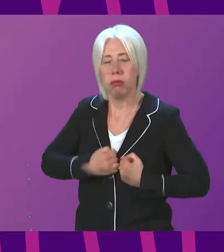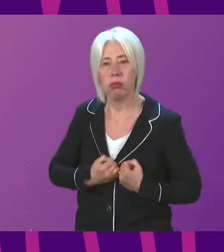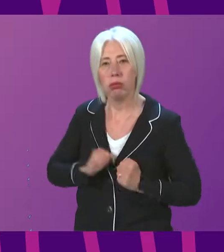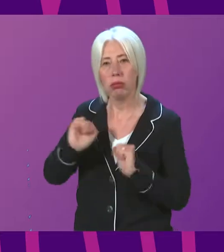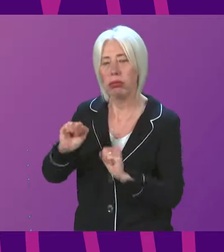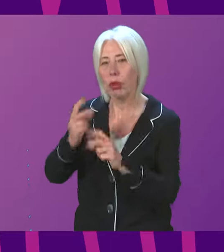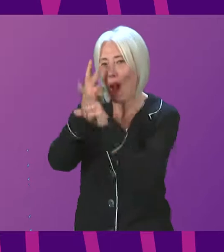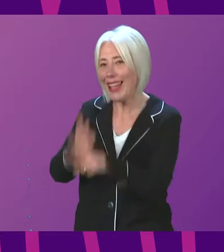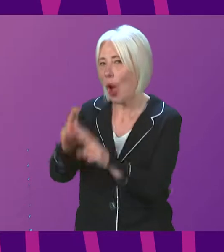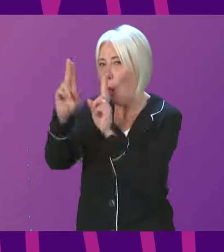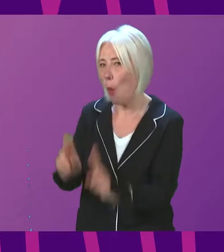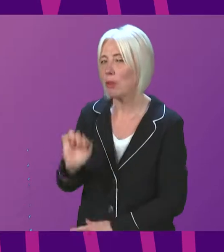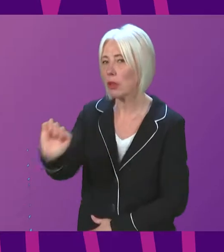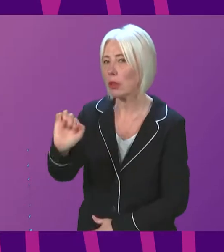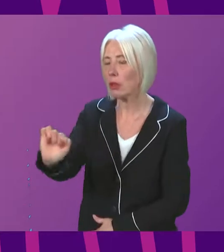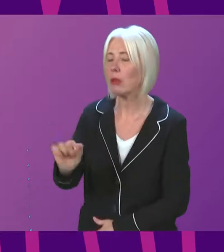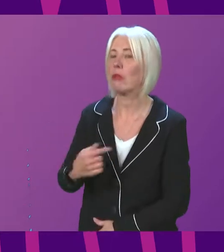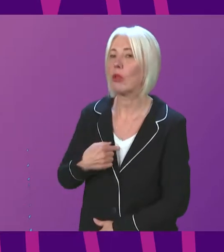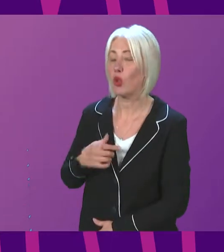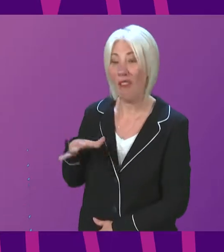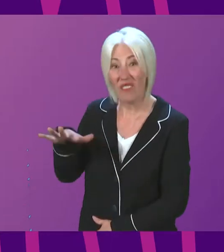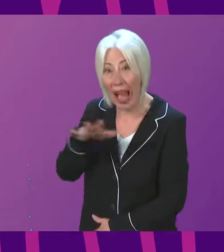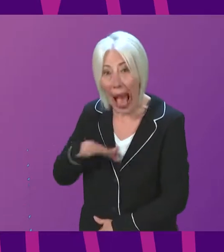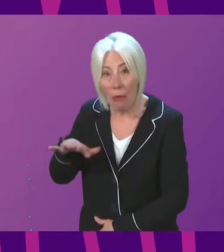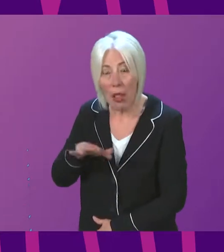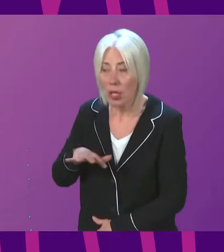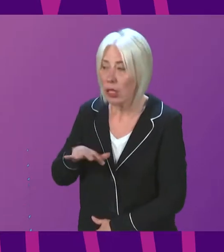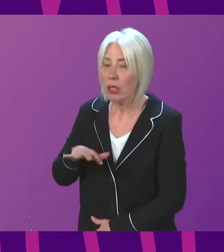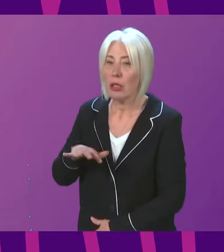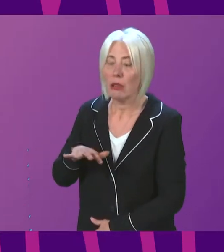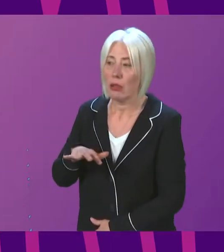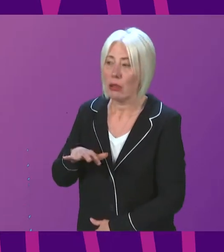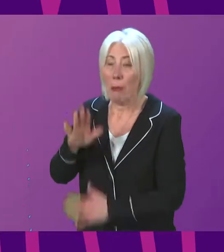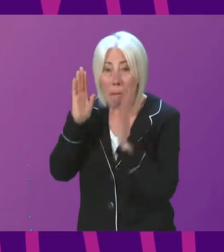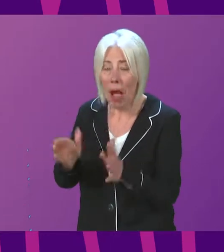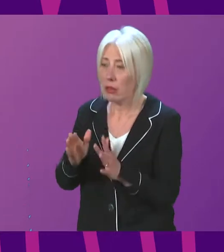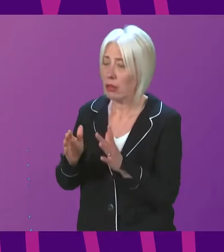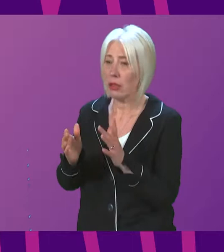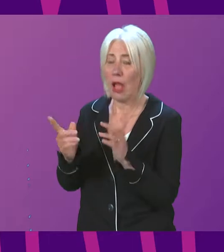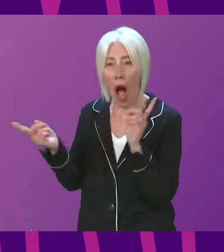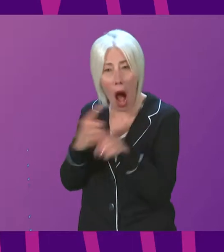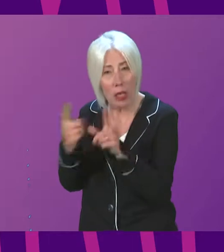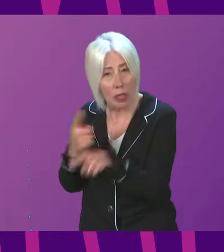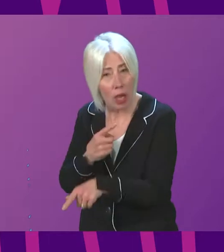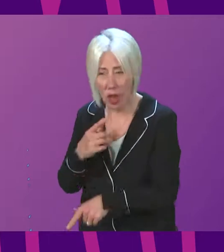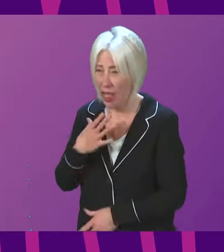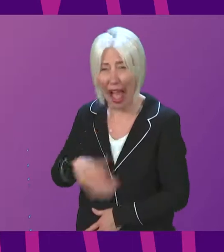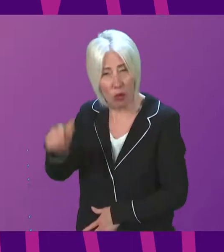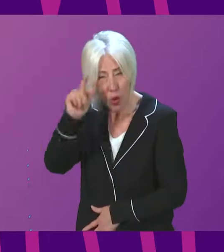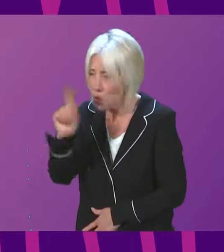So does he agree that families must understand, must get answers, must understand what happened,